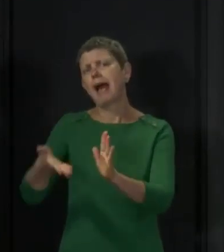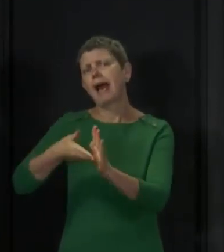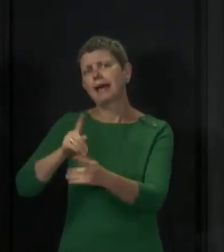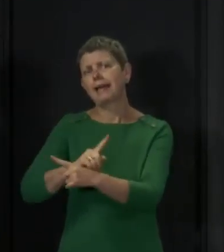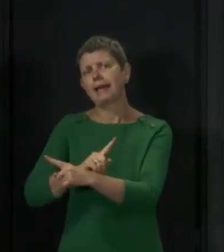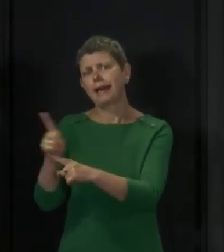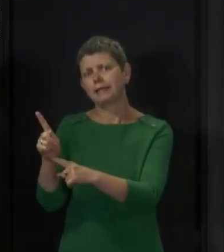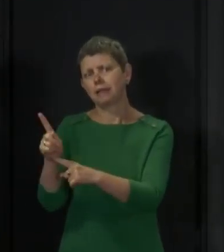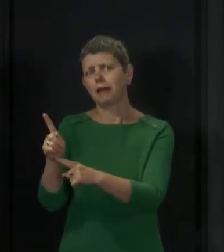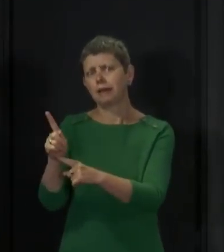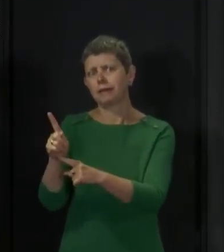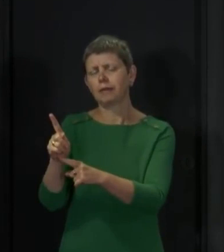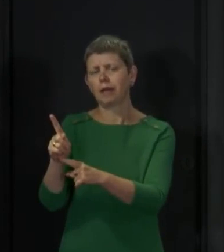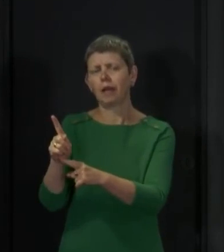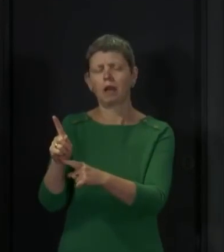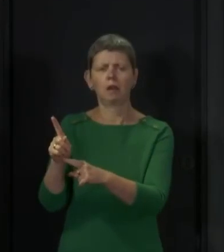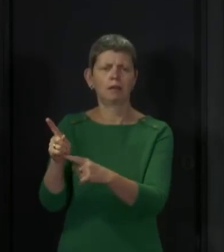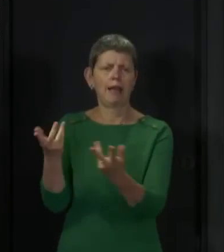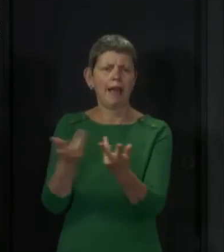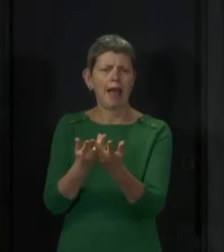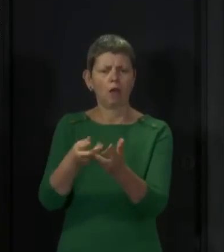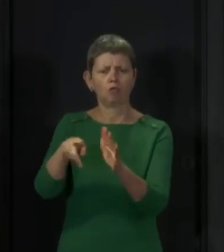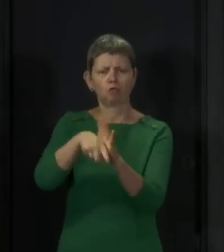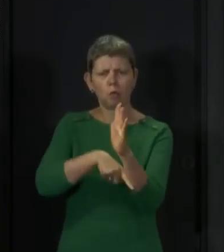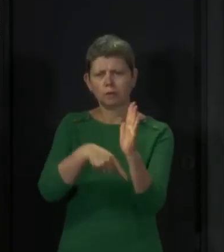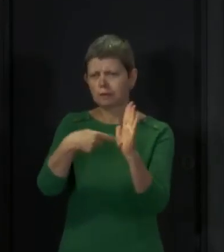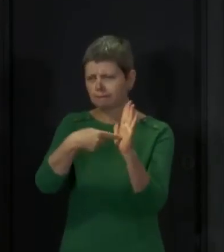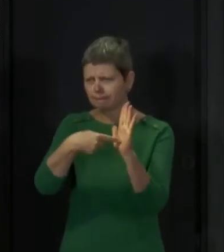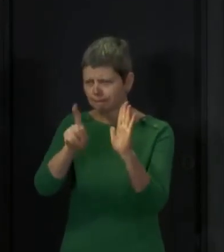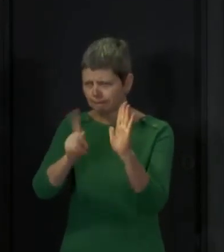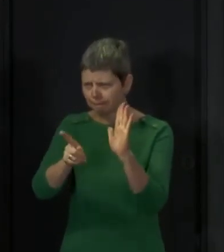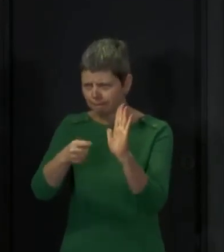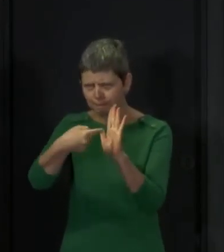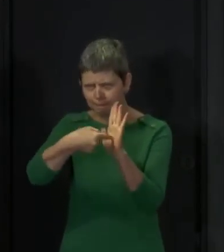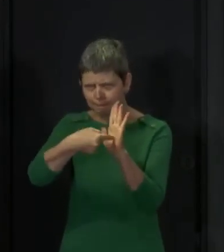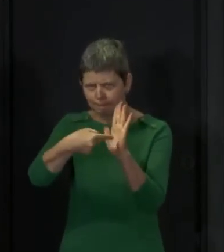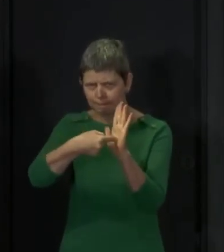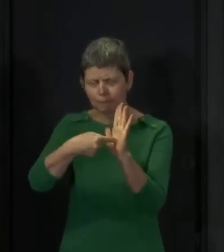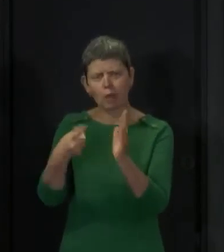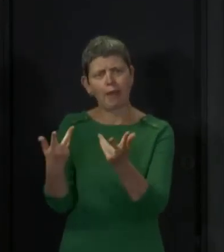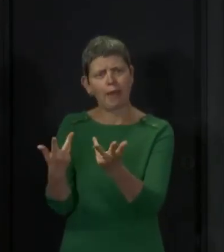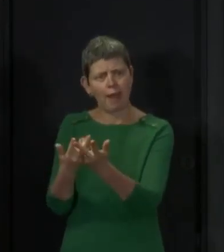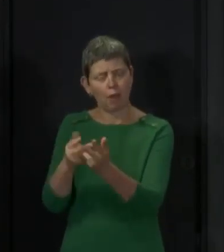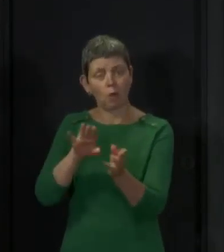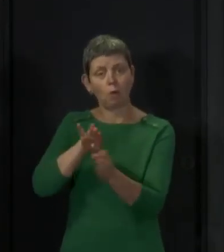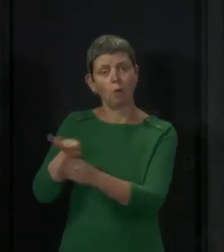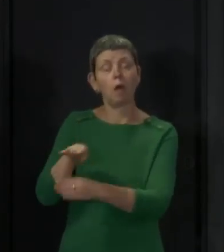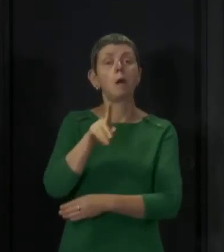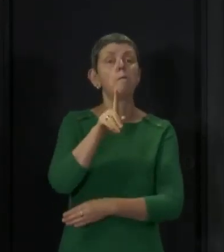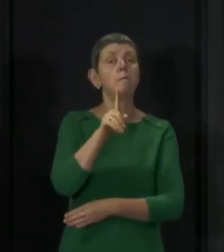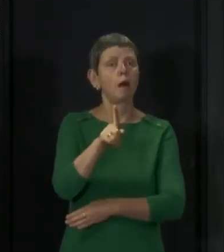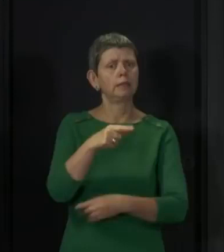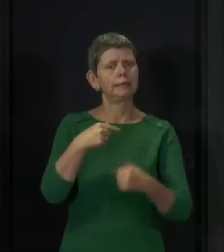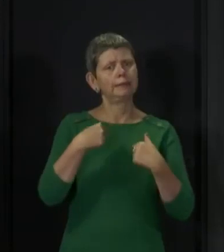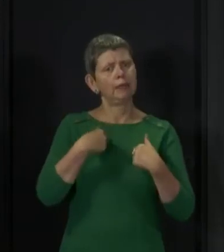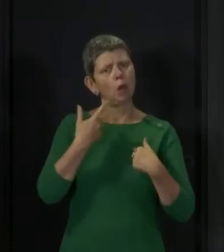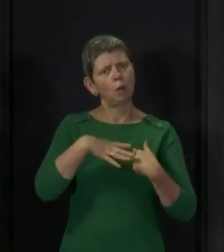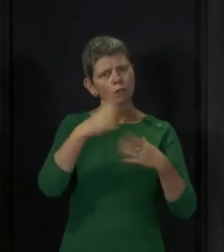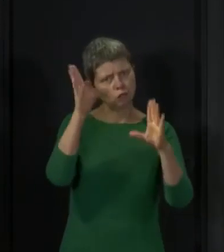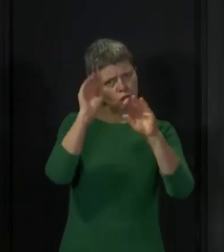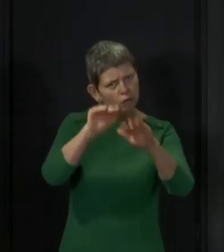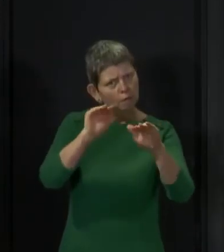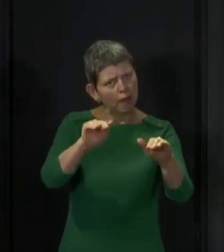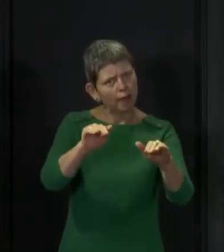the restrictions will be enforced if necessary. But for my part, I want to set out very clearly again today